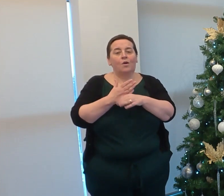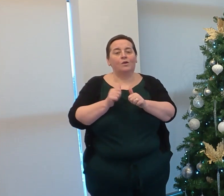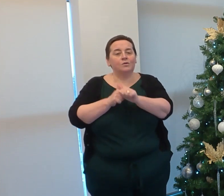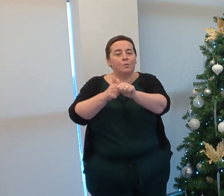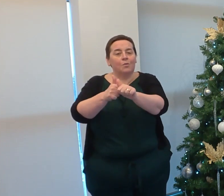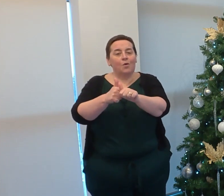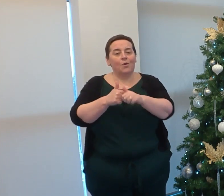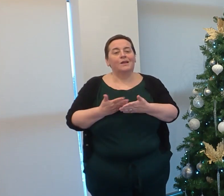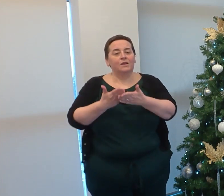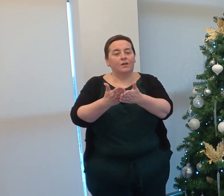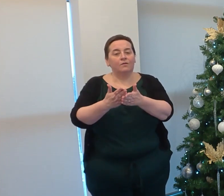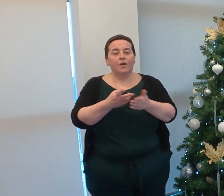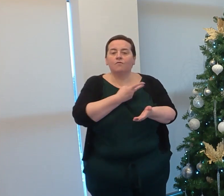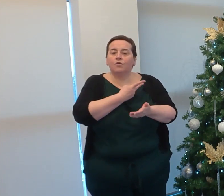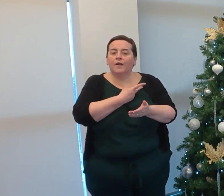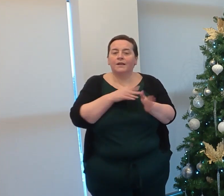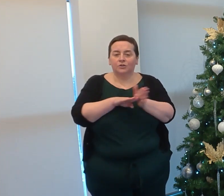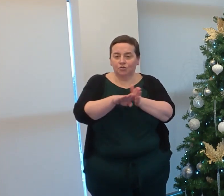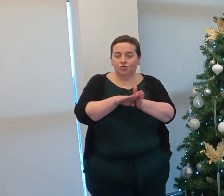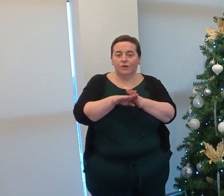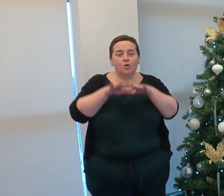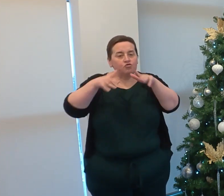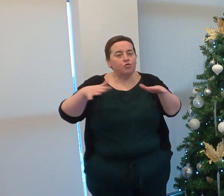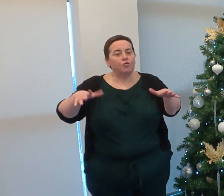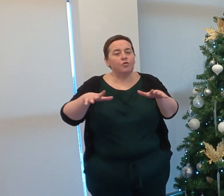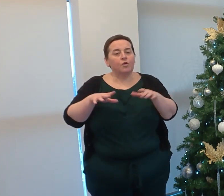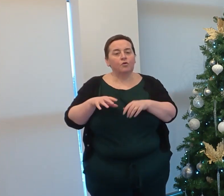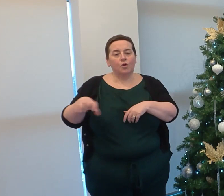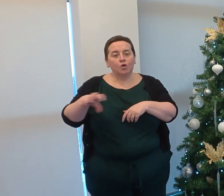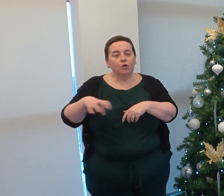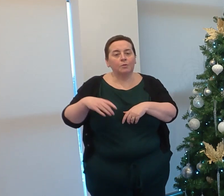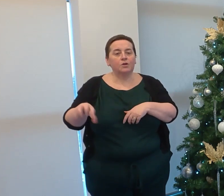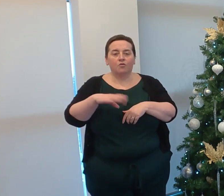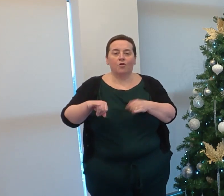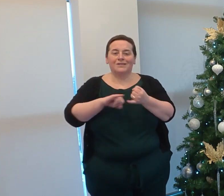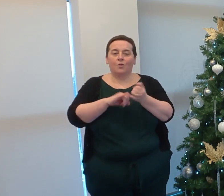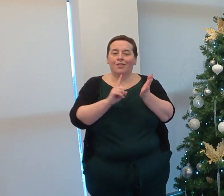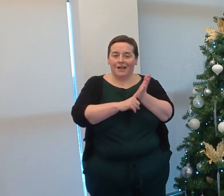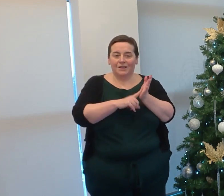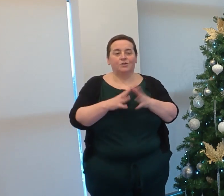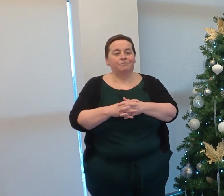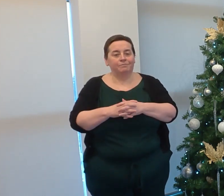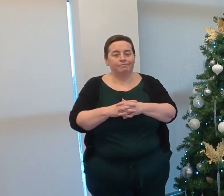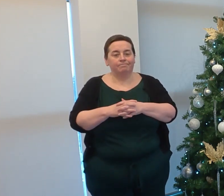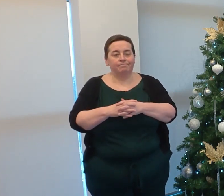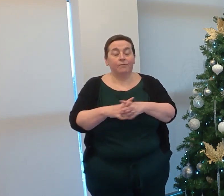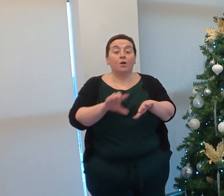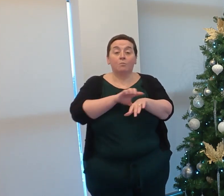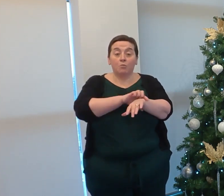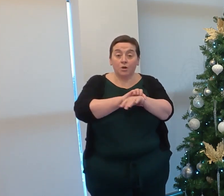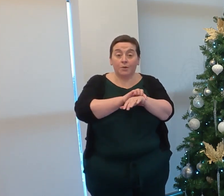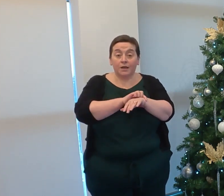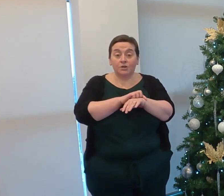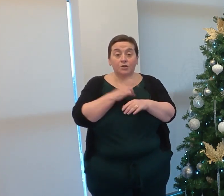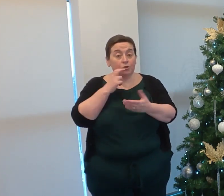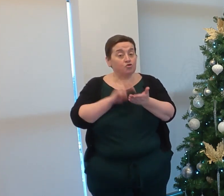and the delivery of vocational training in the rural communities of South Lanarkshire. Our